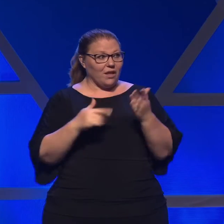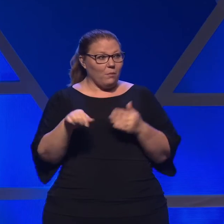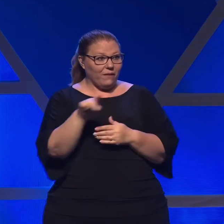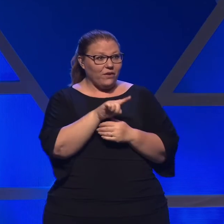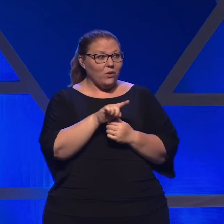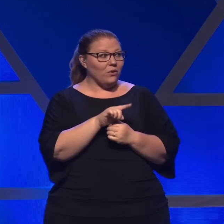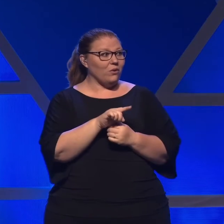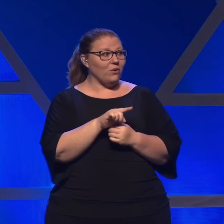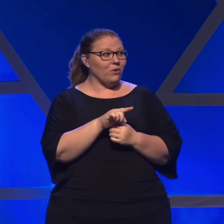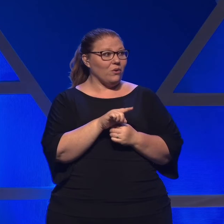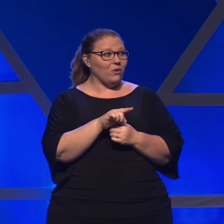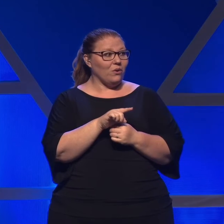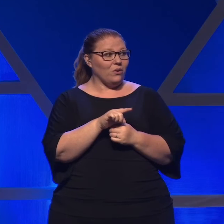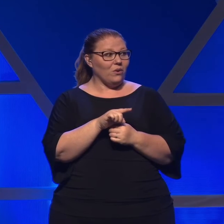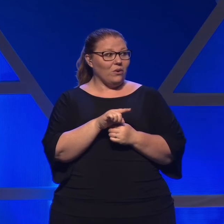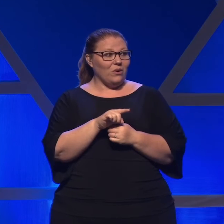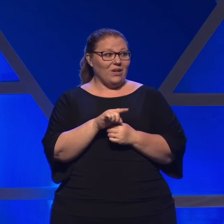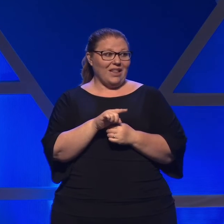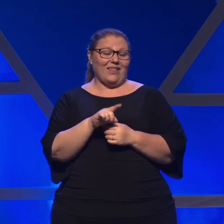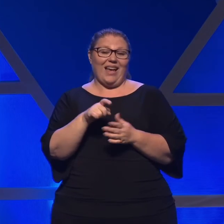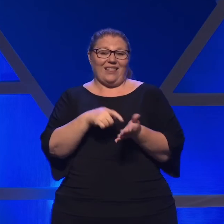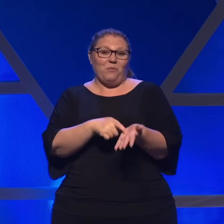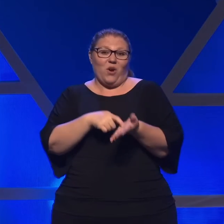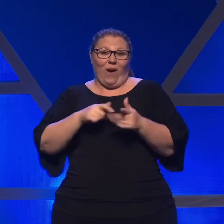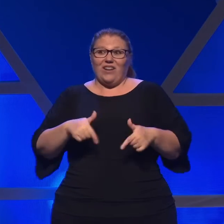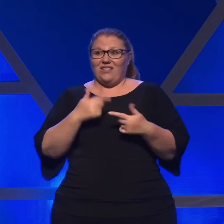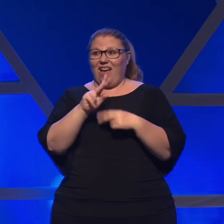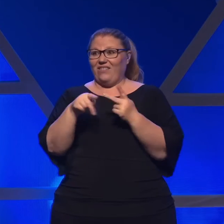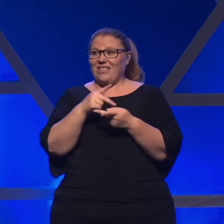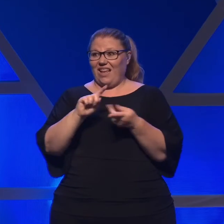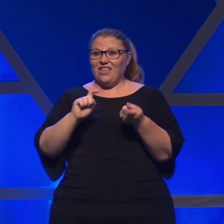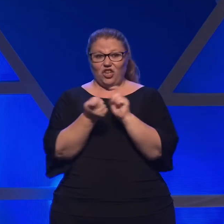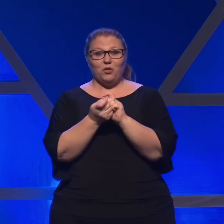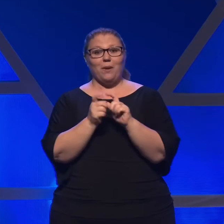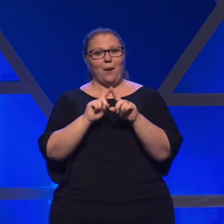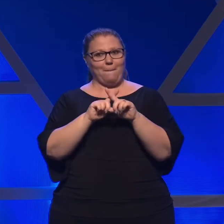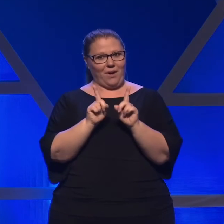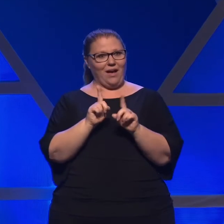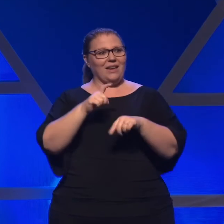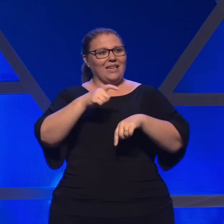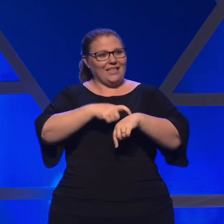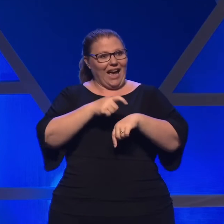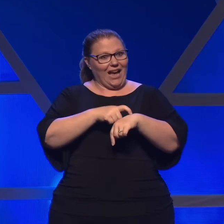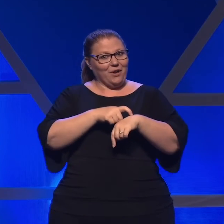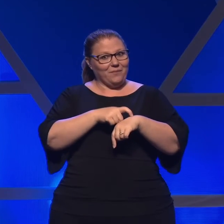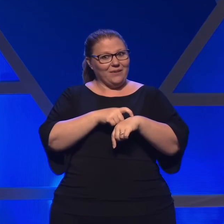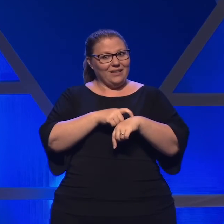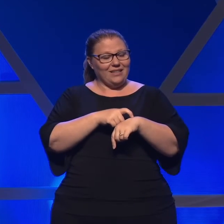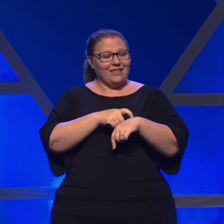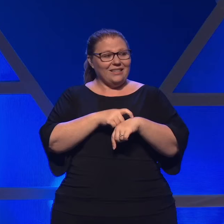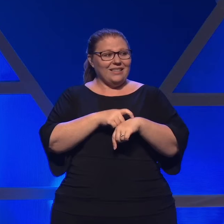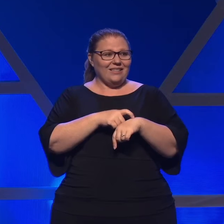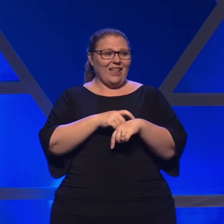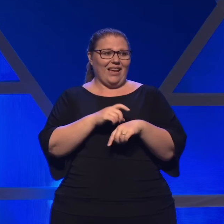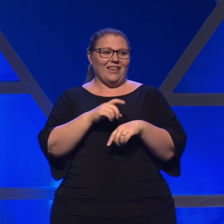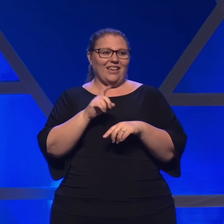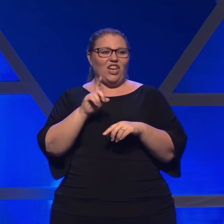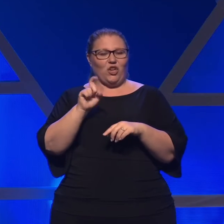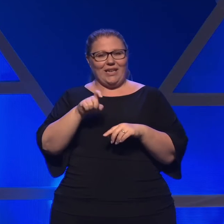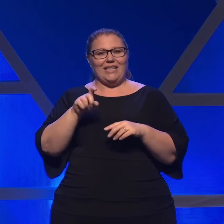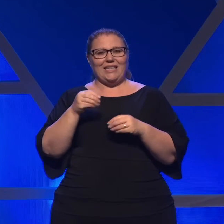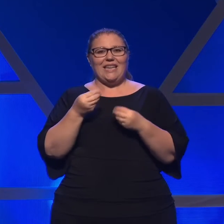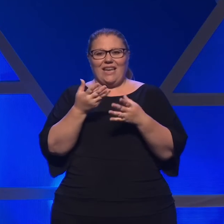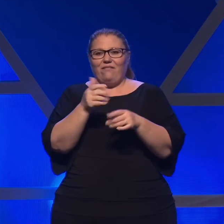this takes lifestyle adjustments, but it's going to be a gift of time. Time is finite. So give yourself the gift of